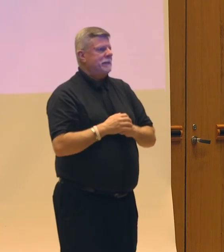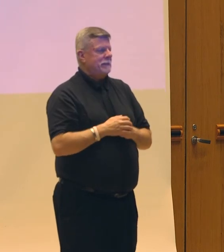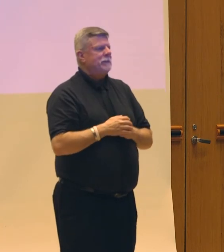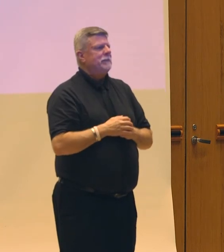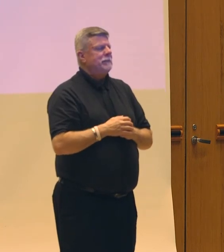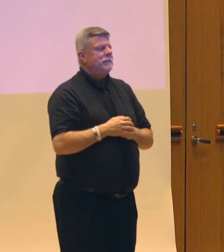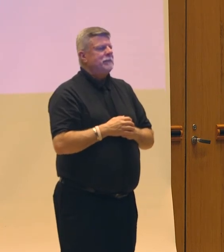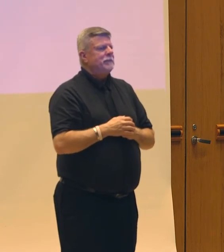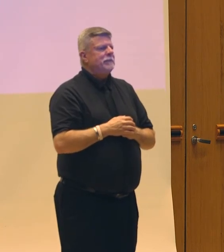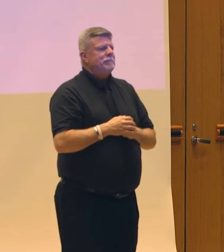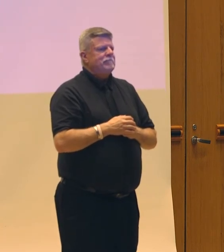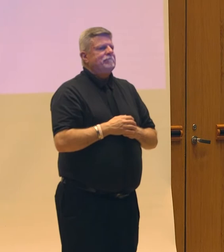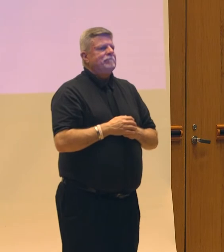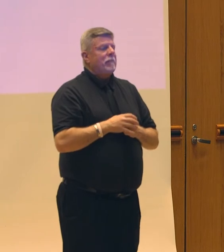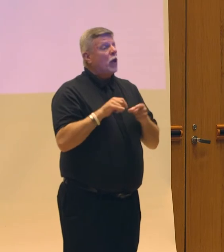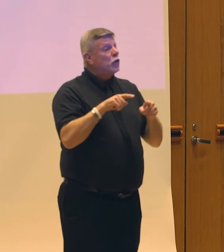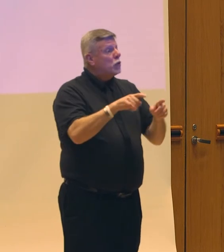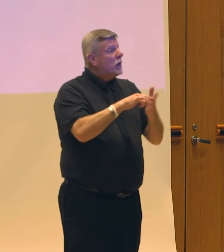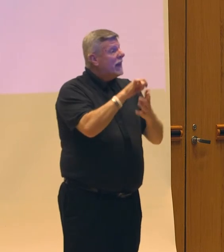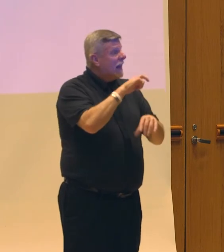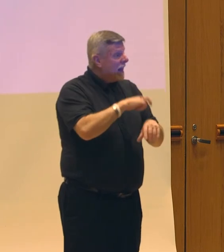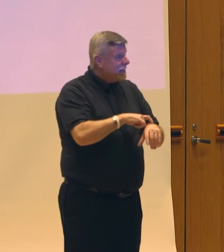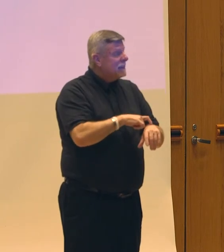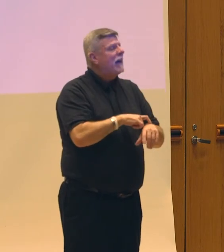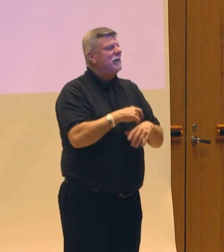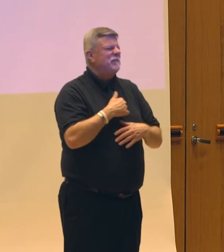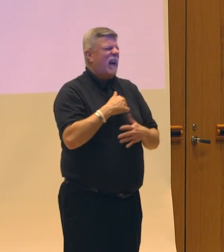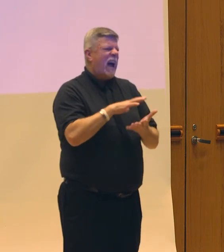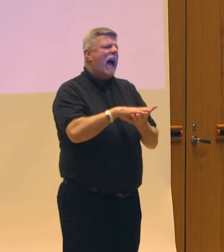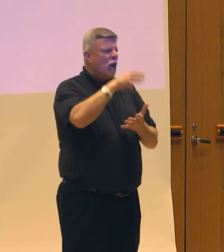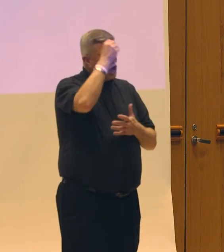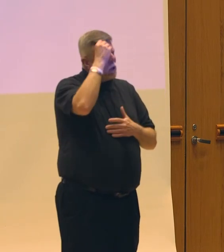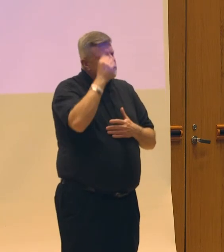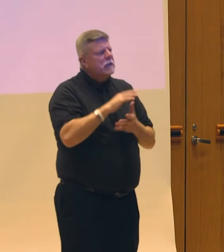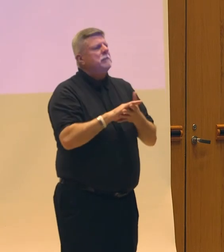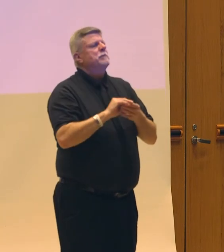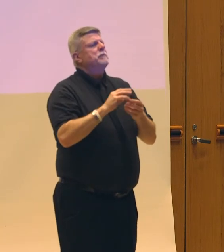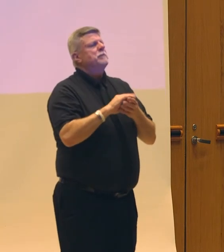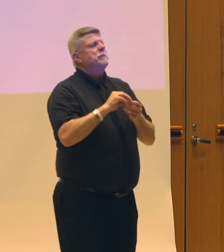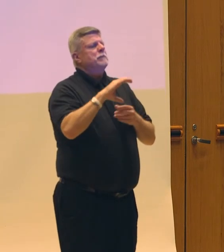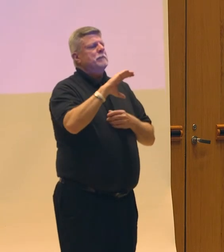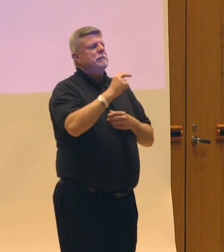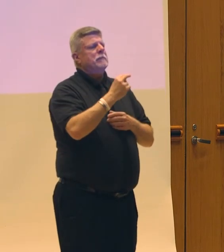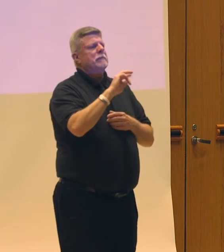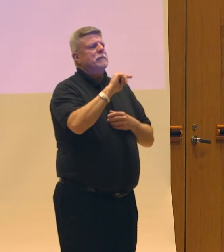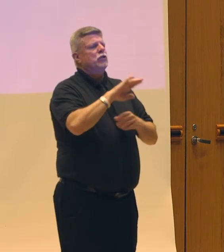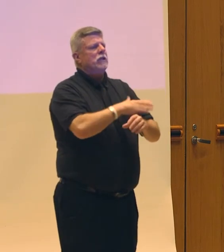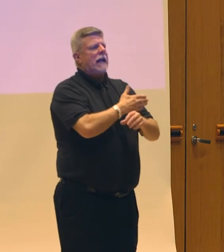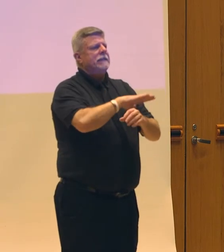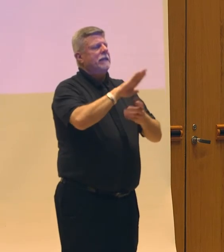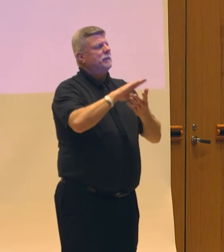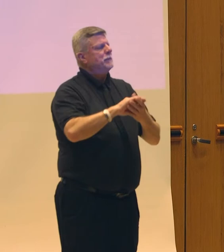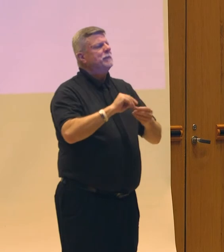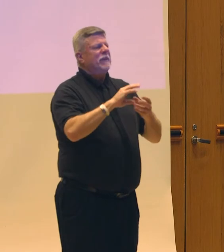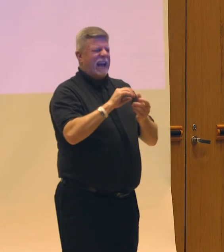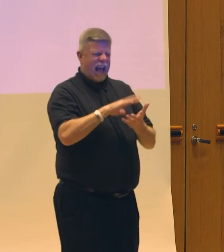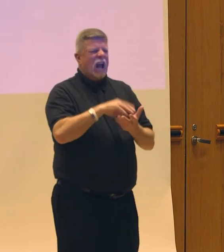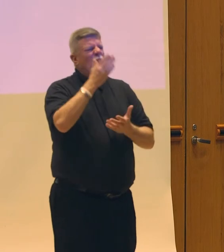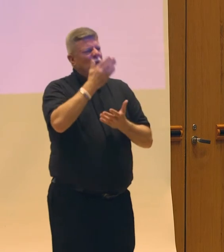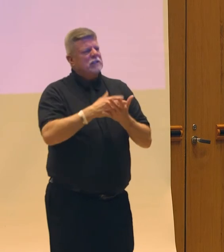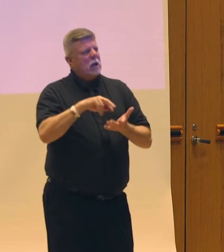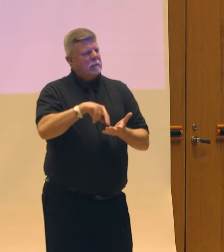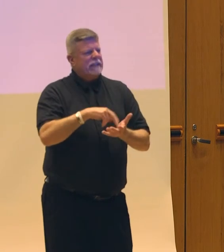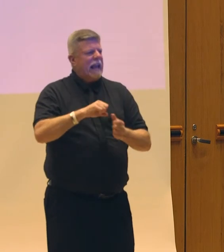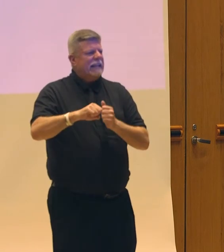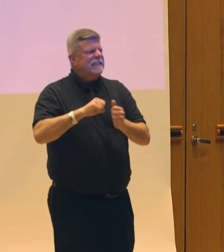In that time, I did learn some chanting, I learned some dancing, but what I came most clearly to